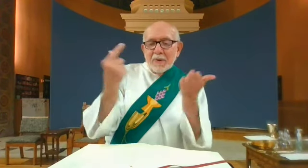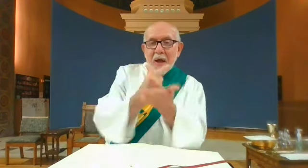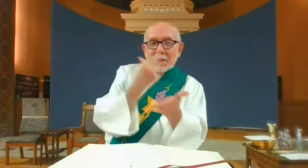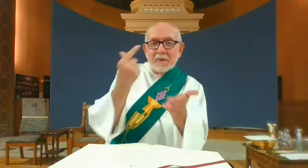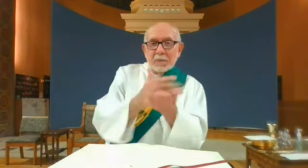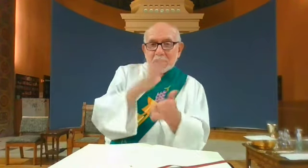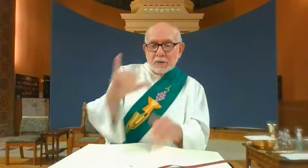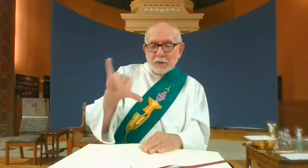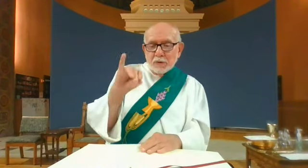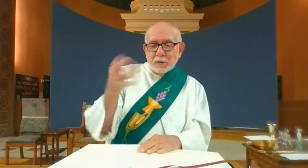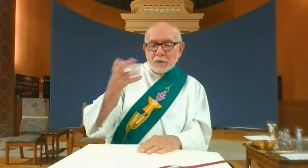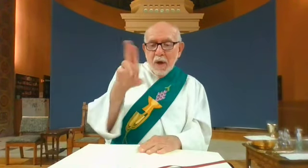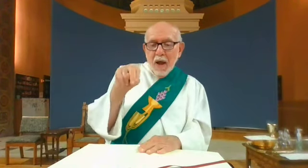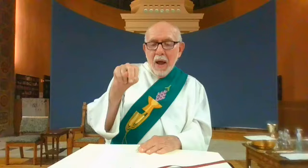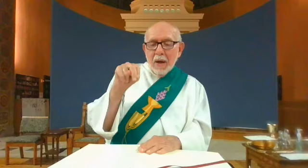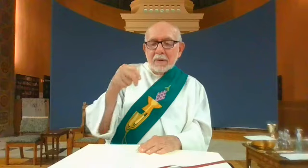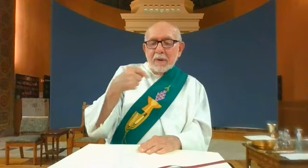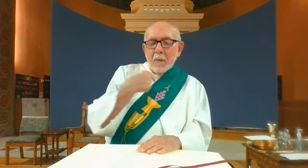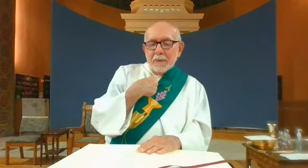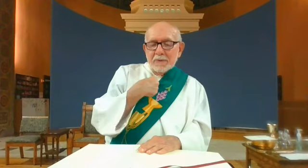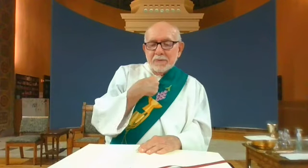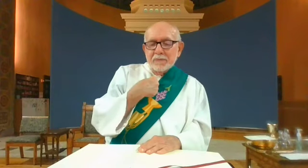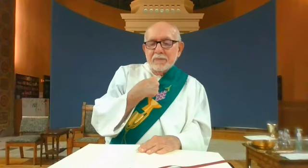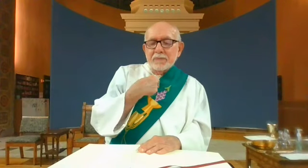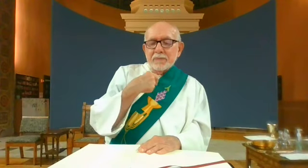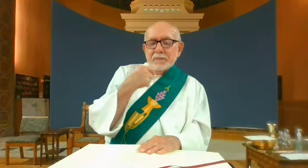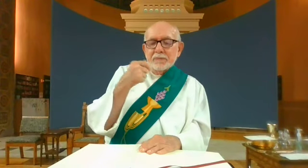A reading from the Holy Gospel according to John.